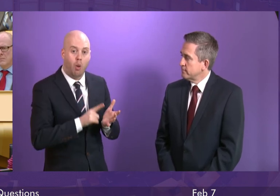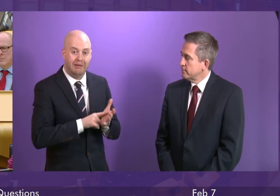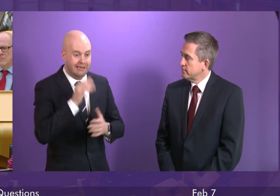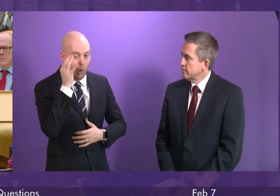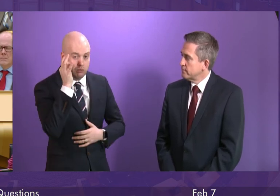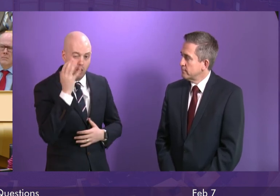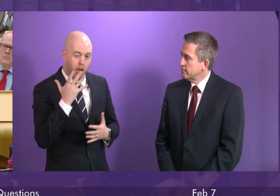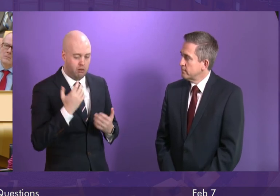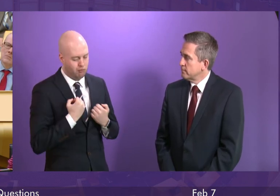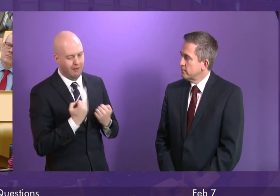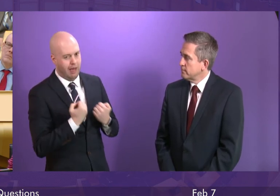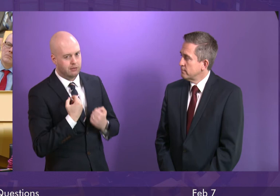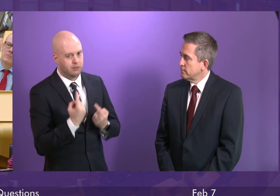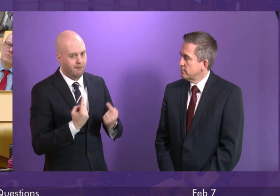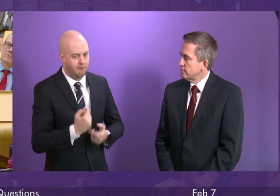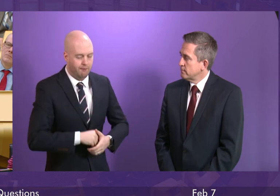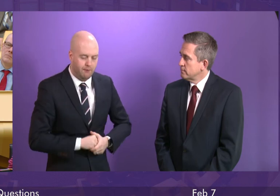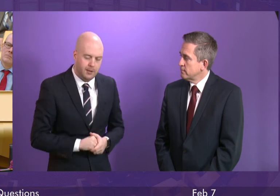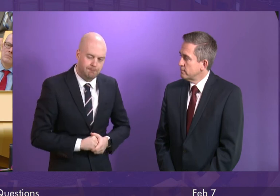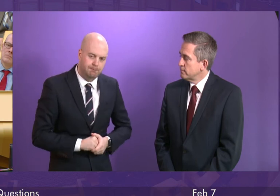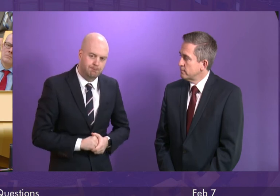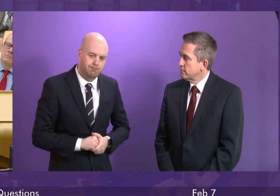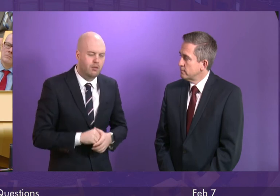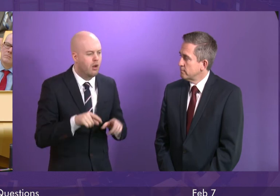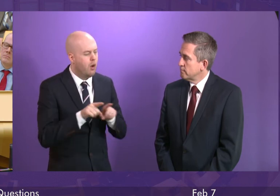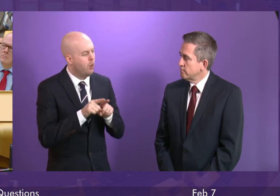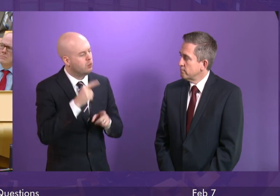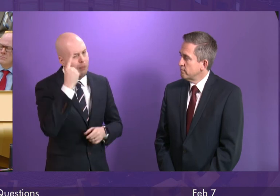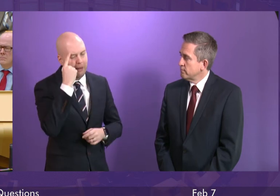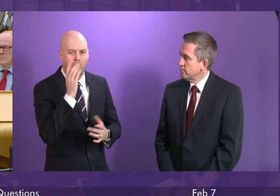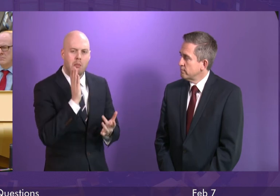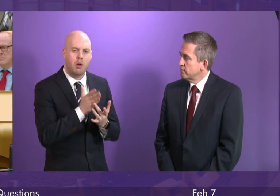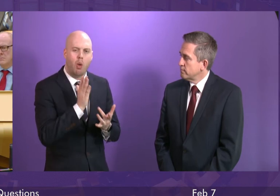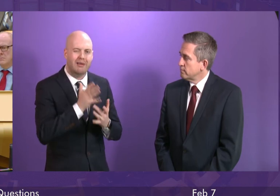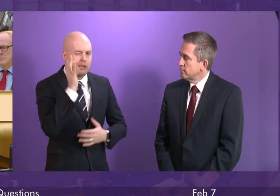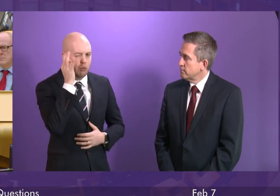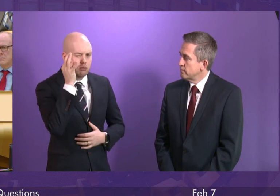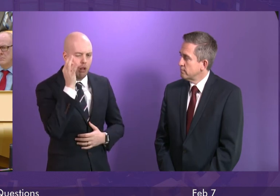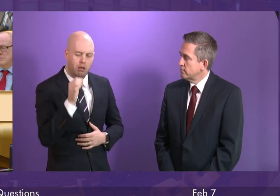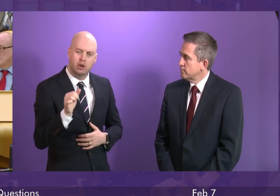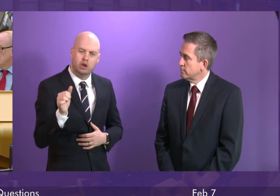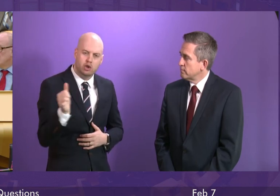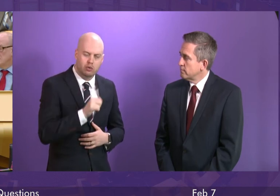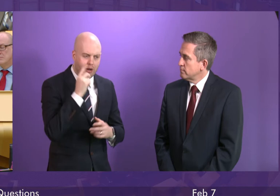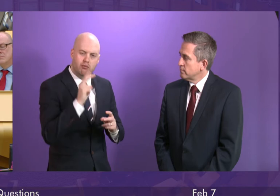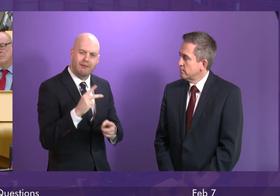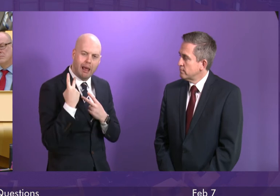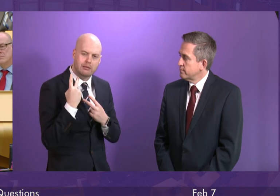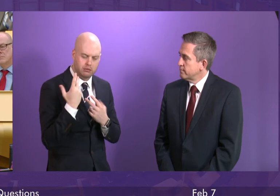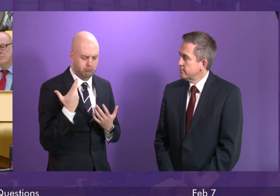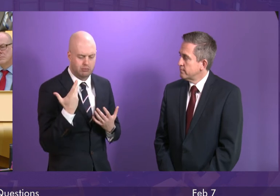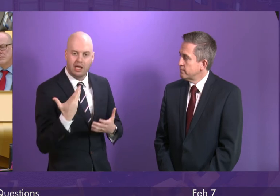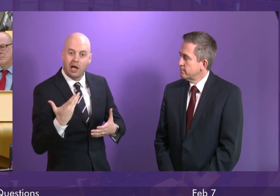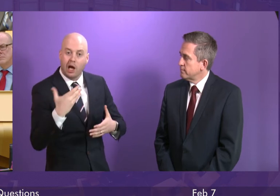position. I also think that the Midlothian Council could reflect constructively on the conclusion of the Education